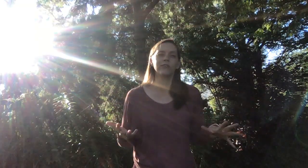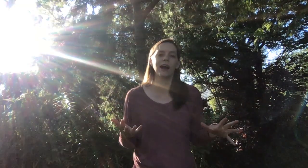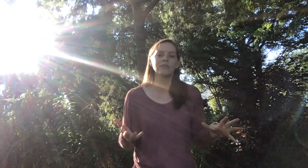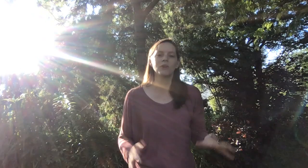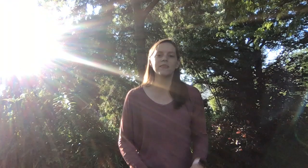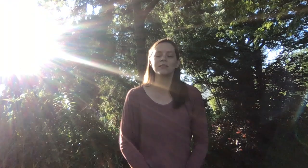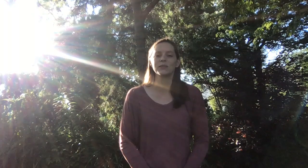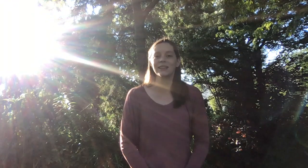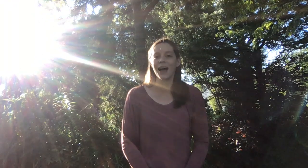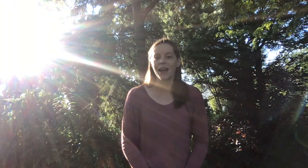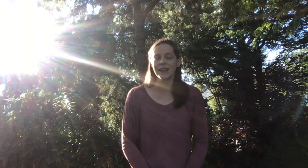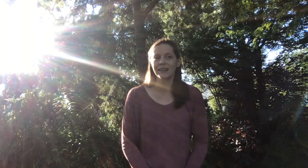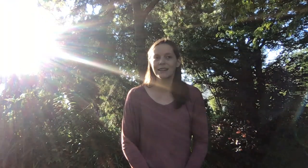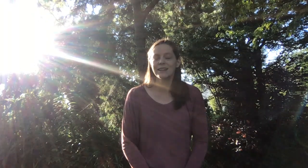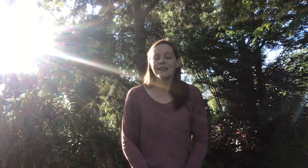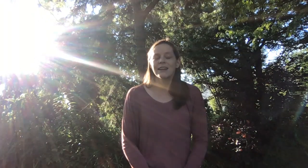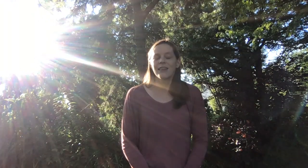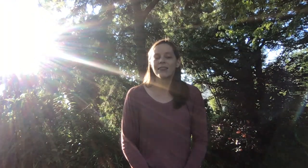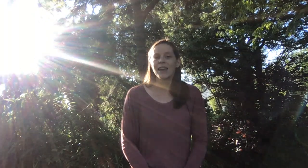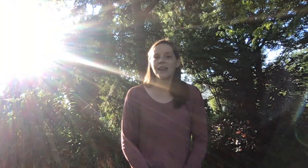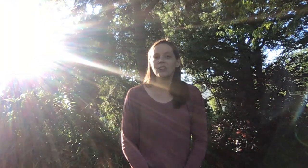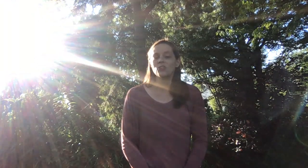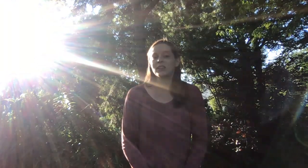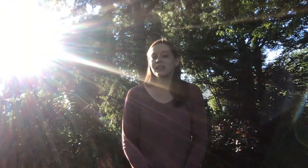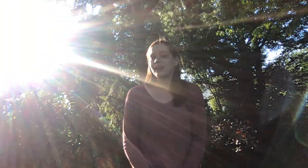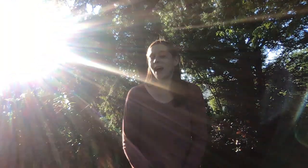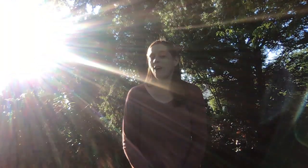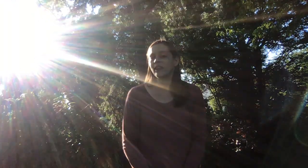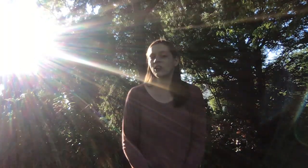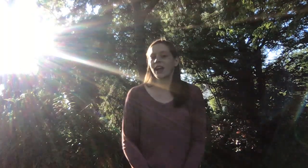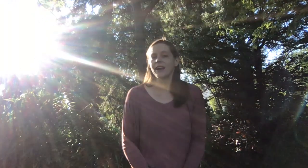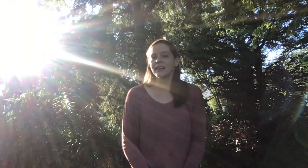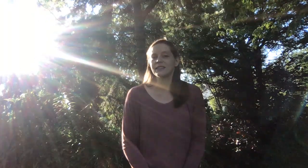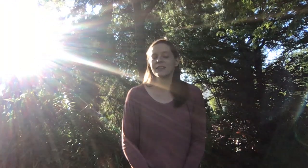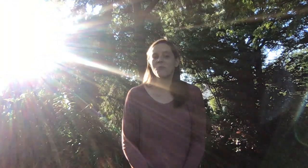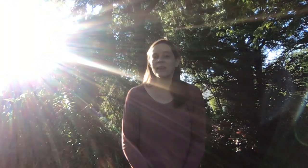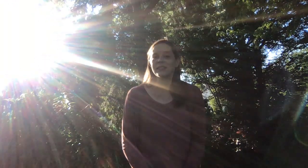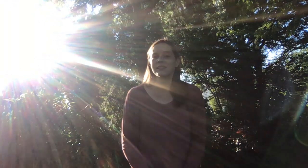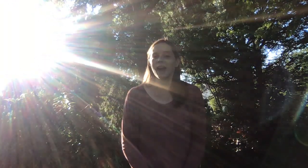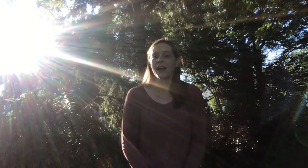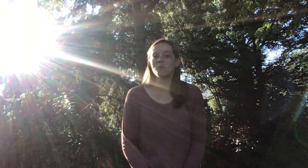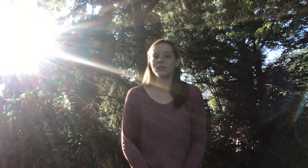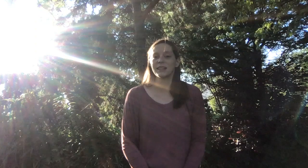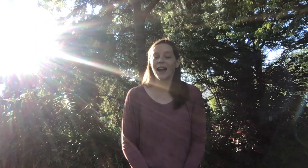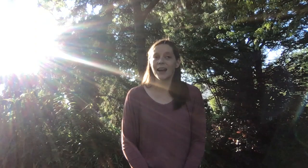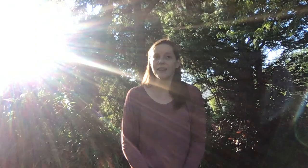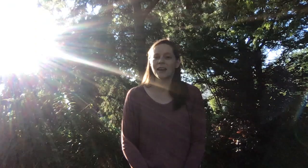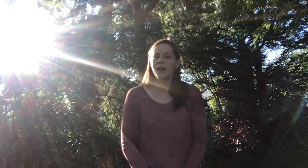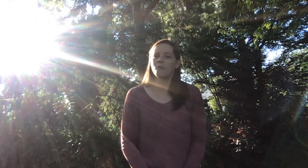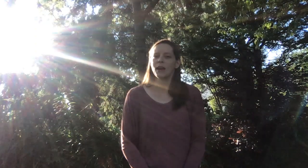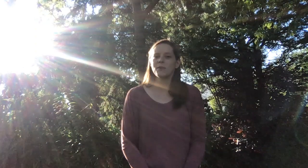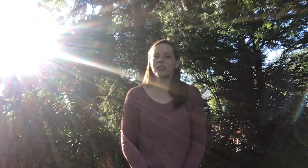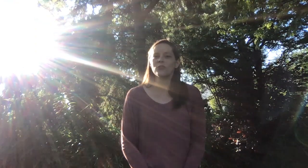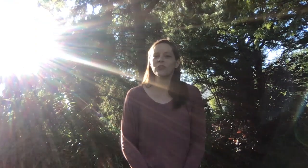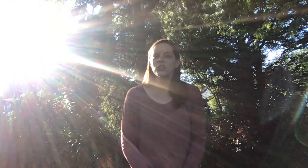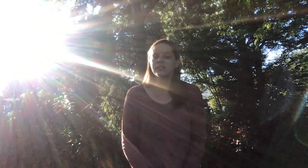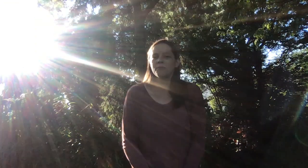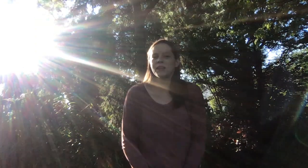forgotten what this was like, then you could get it out and look at it and see what this time was like. Maybe you've learned something